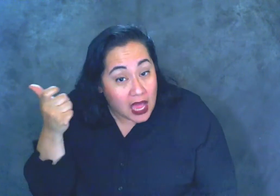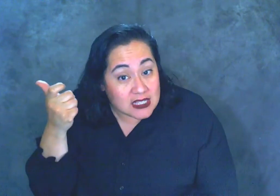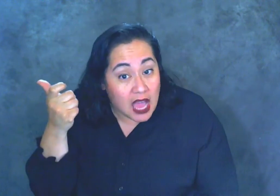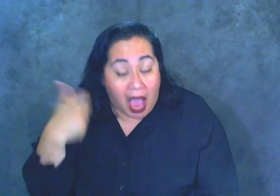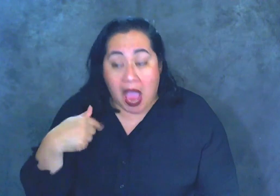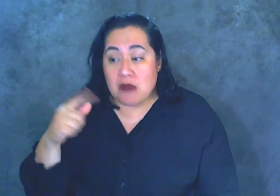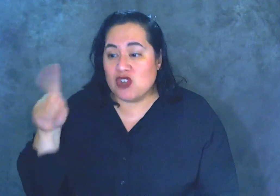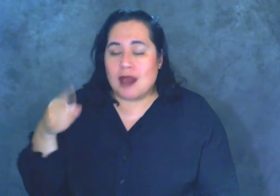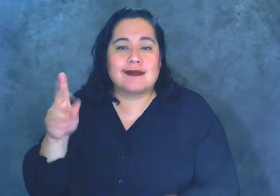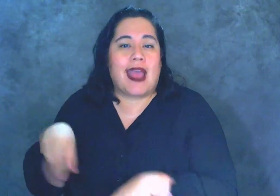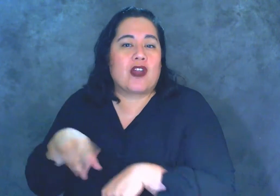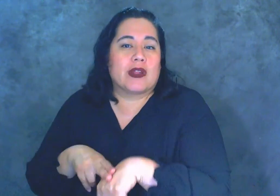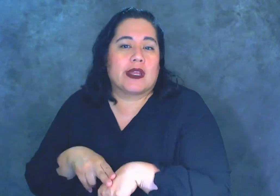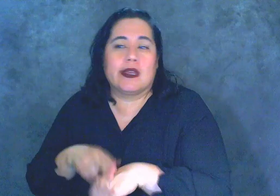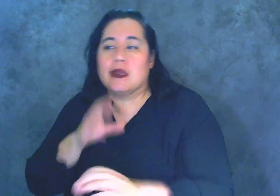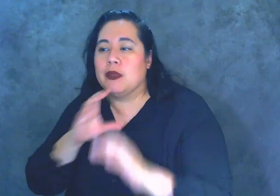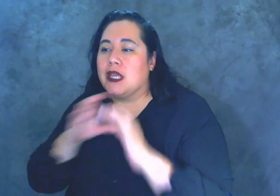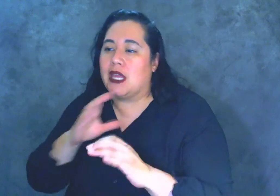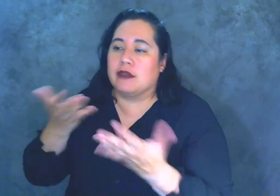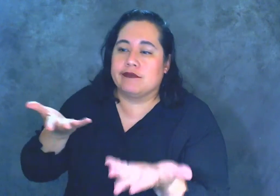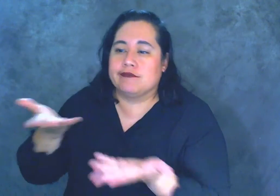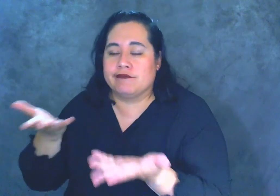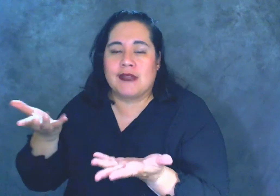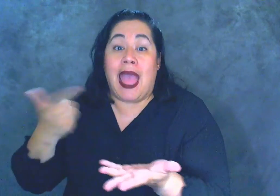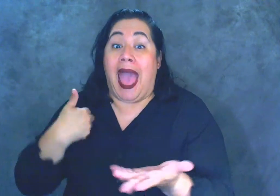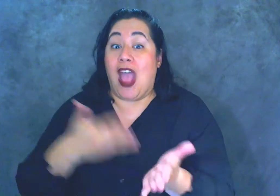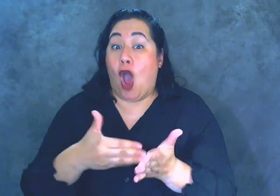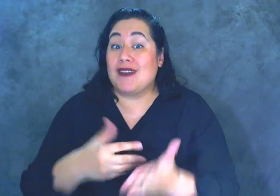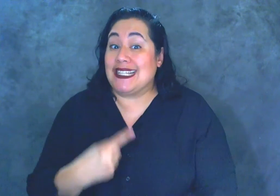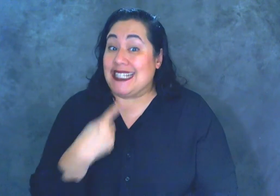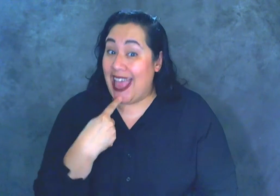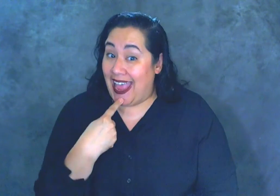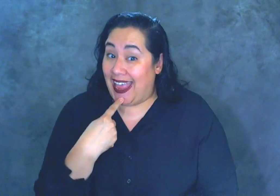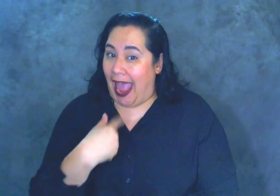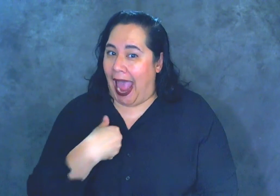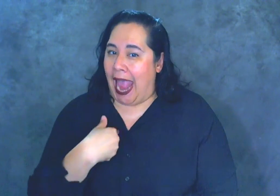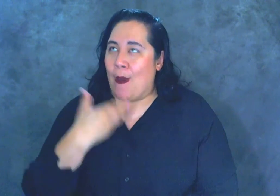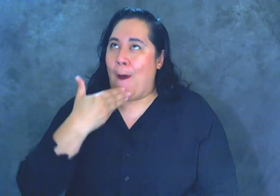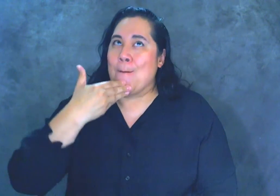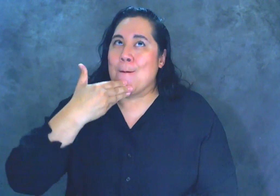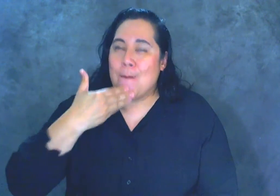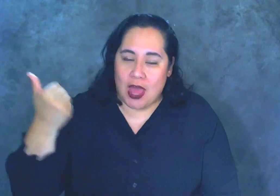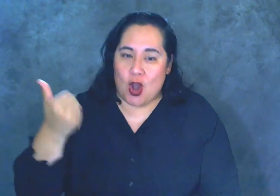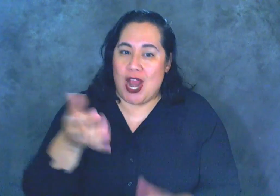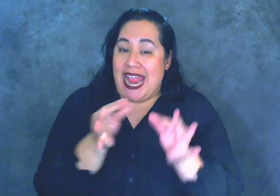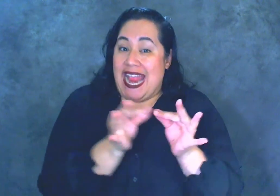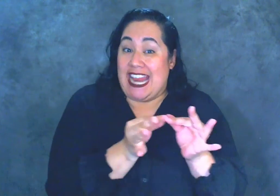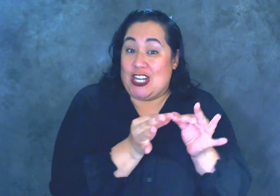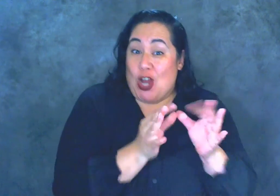naturally communicating. And I often say that I'm a much better interpreter than I am